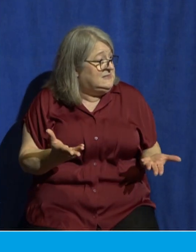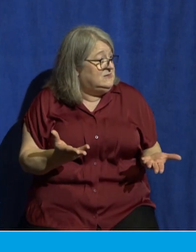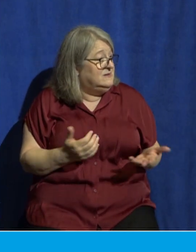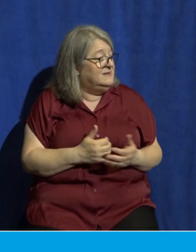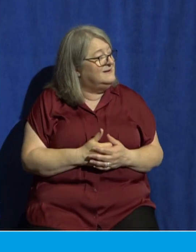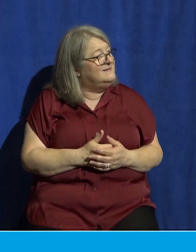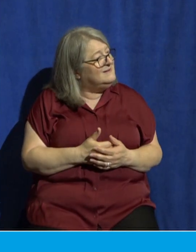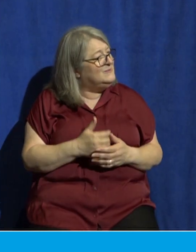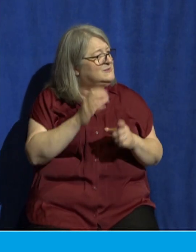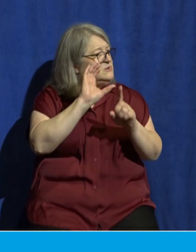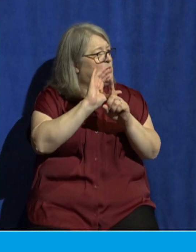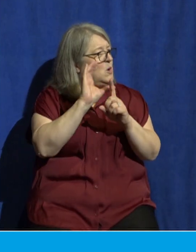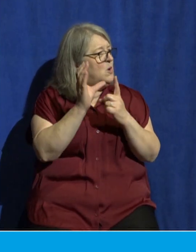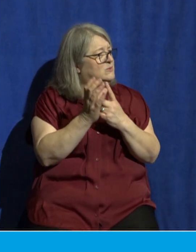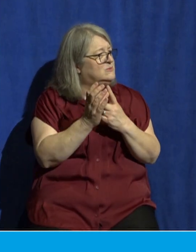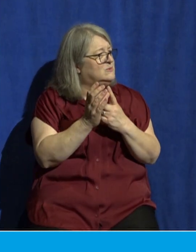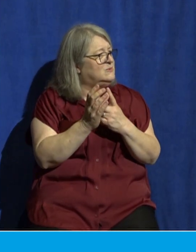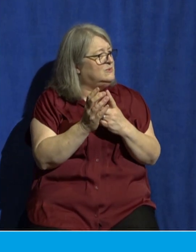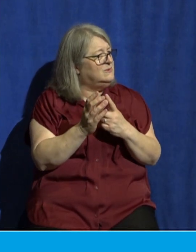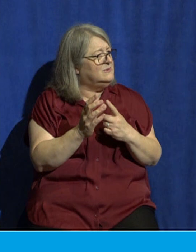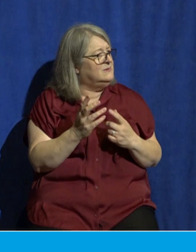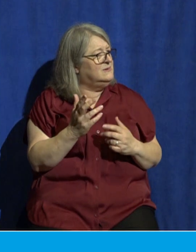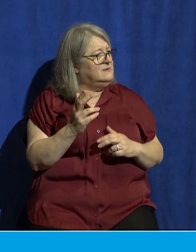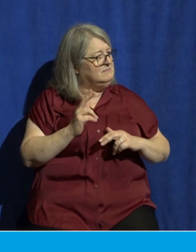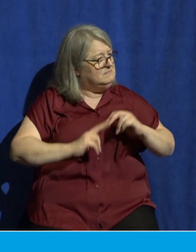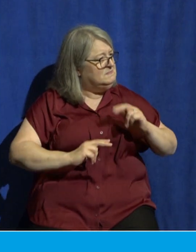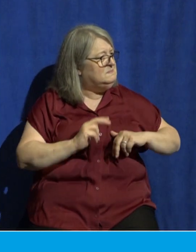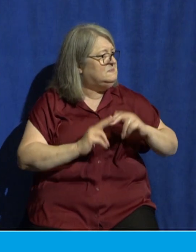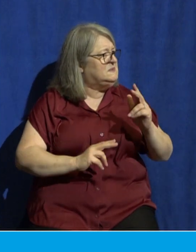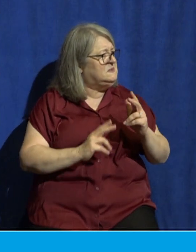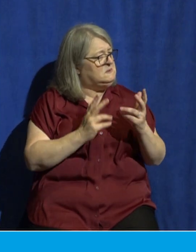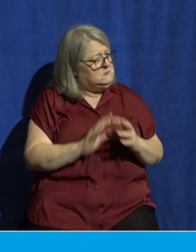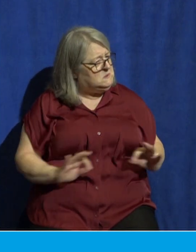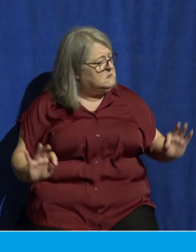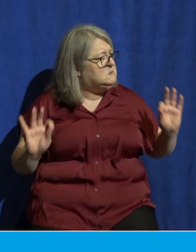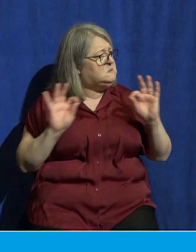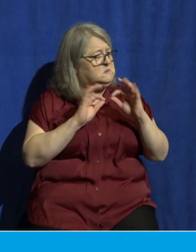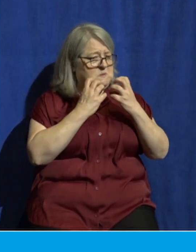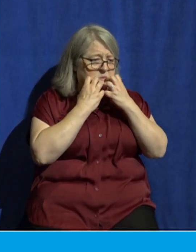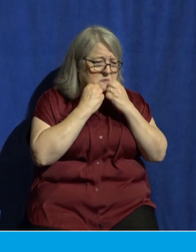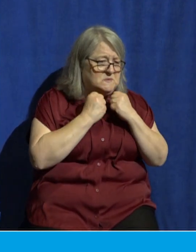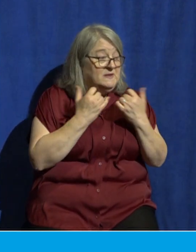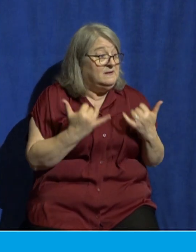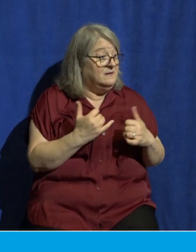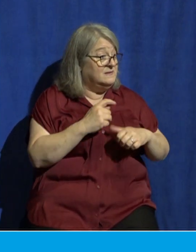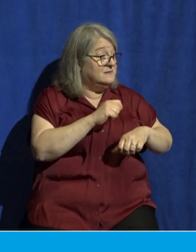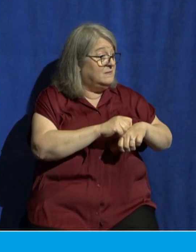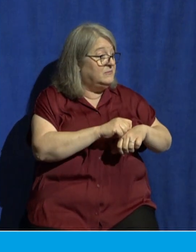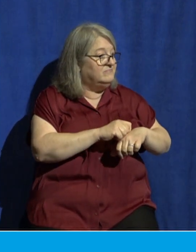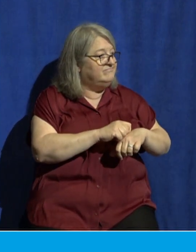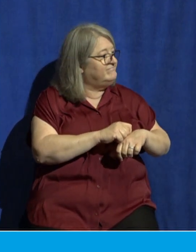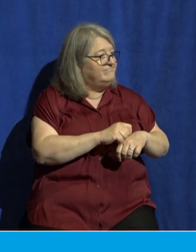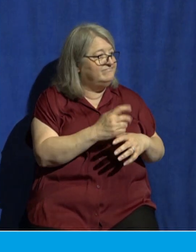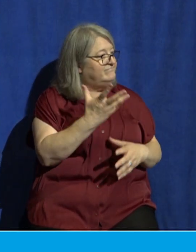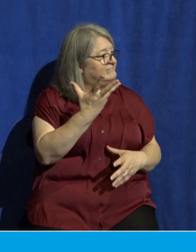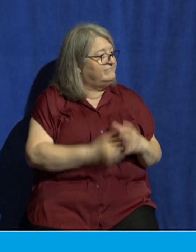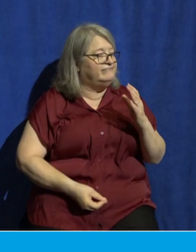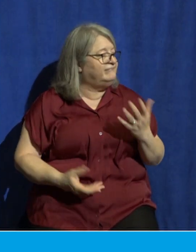institution and this place of national identity, the temple now has been destroyed. The things that had